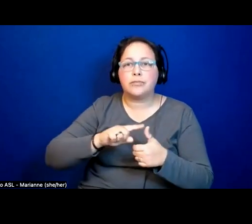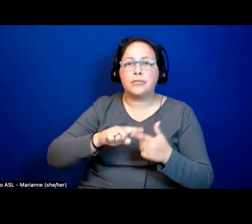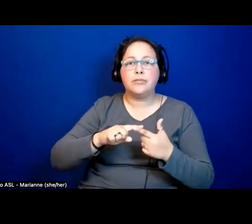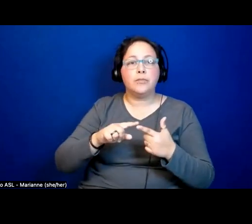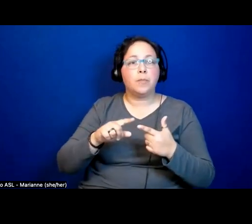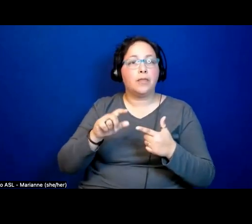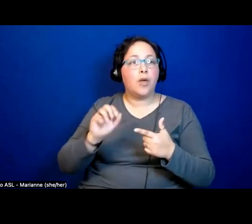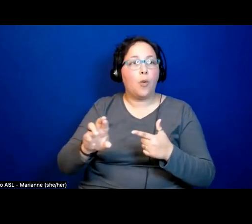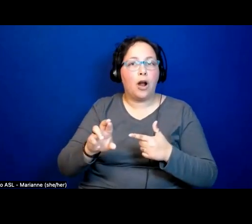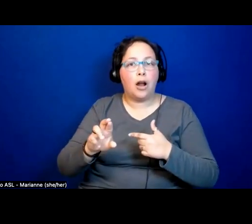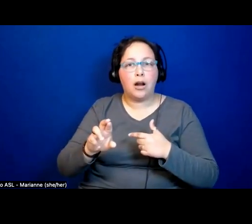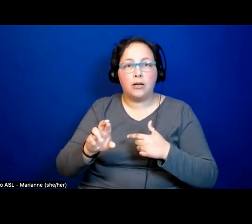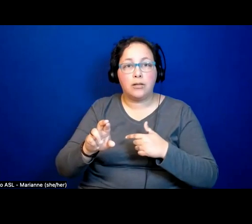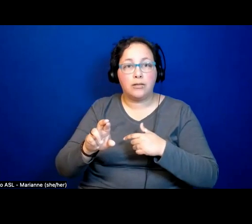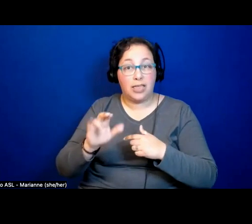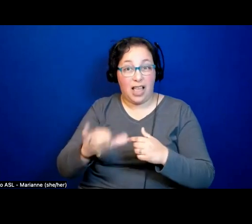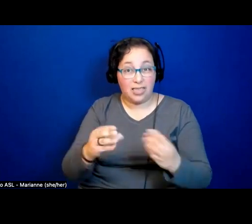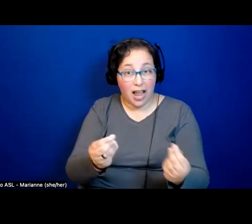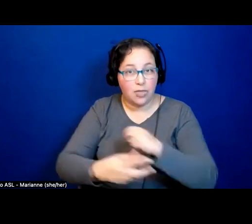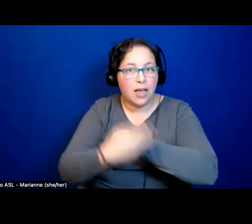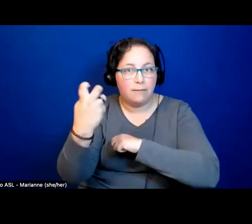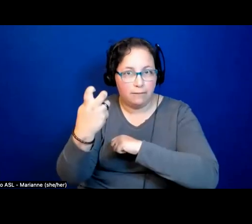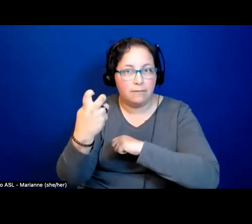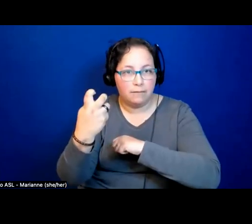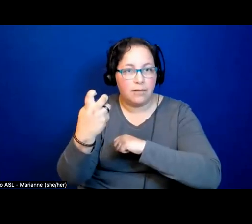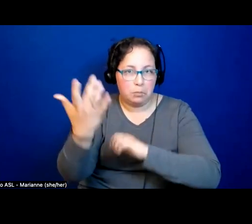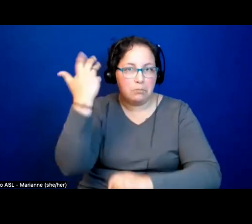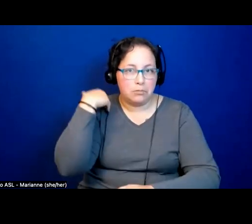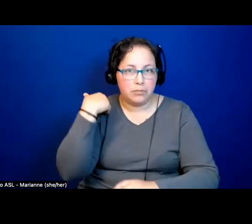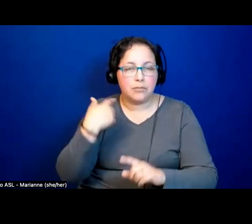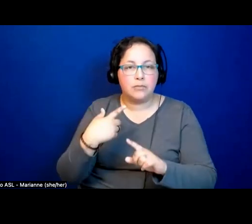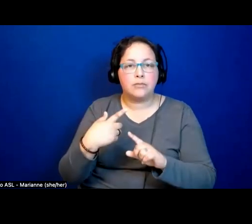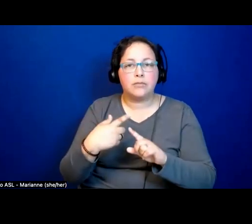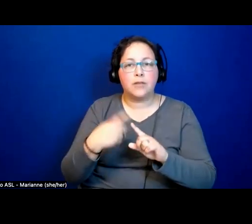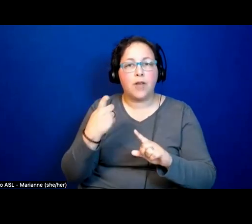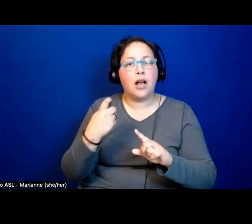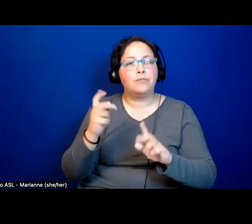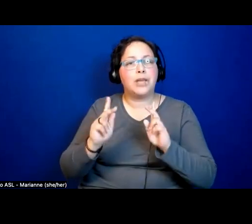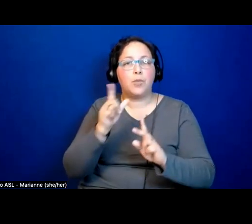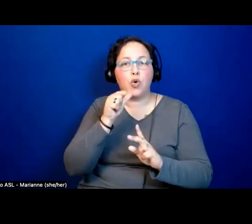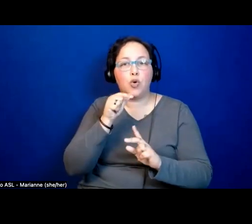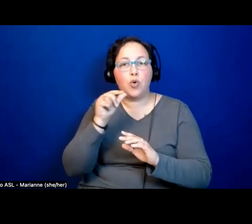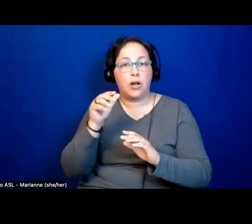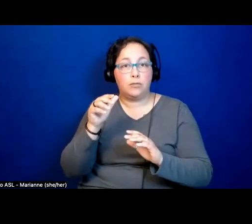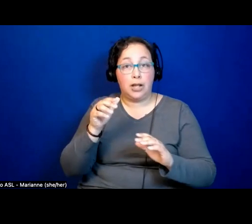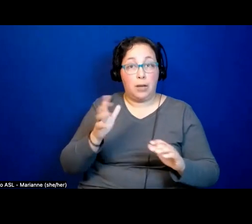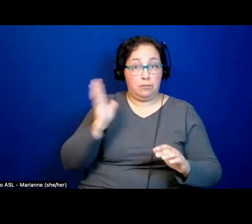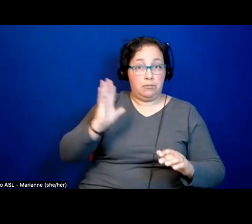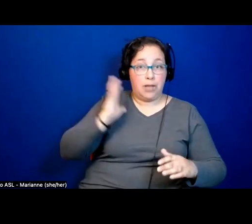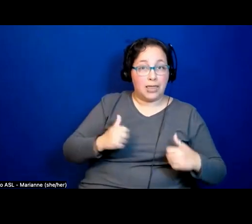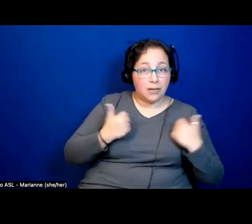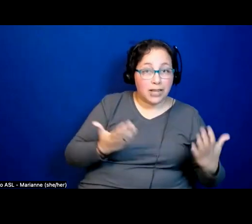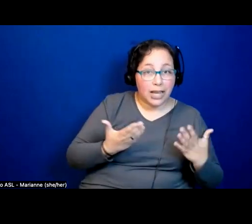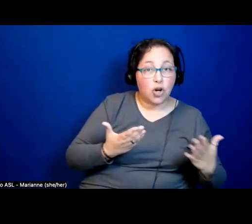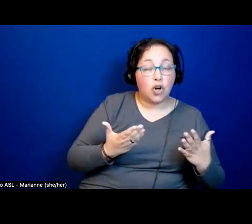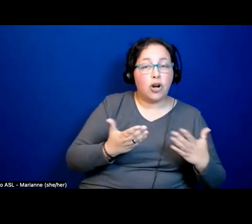of from that land and of that land from earlier inhabitants, from indigenous inhabitants, from